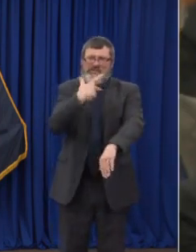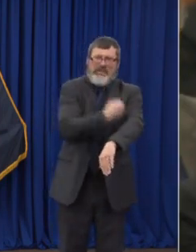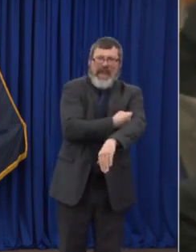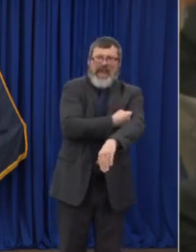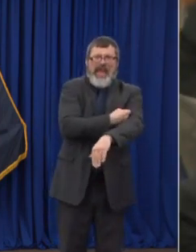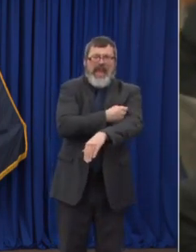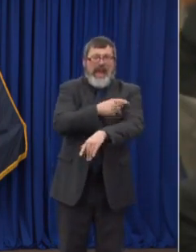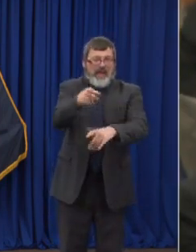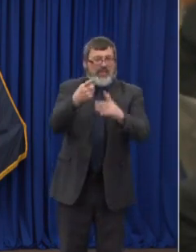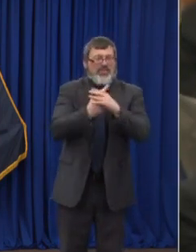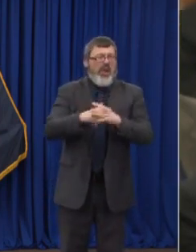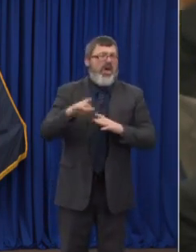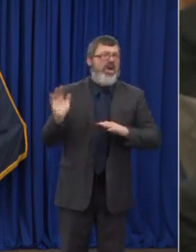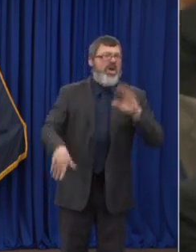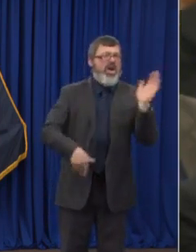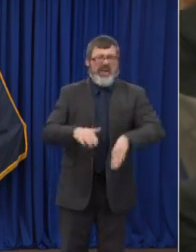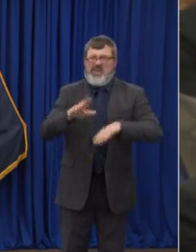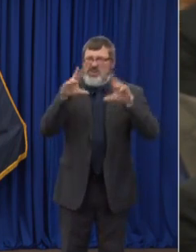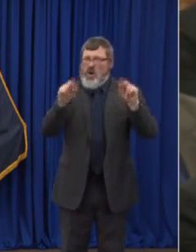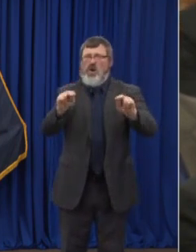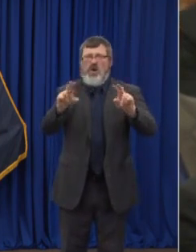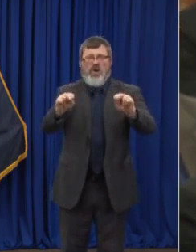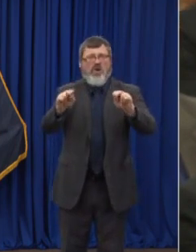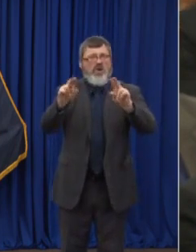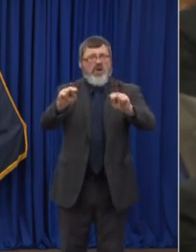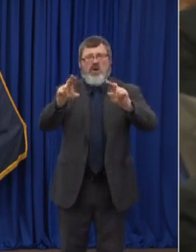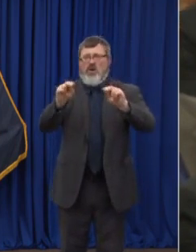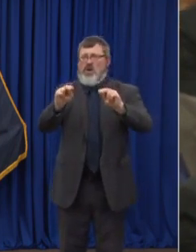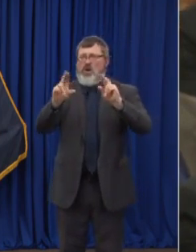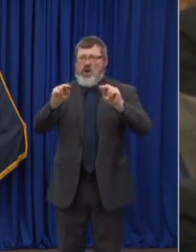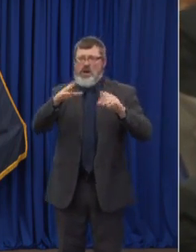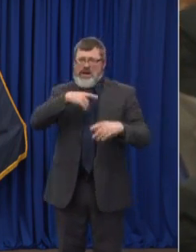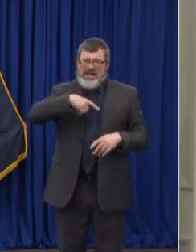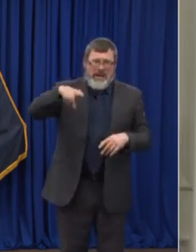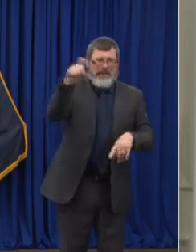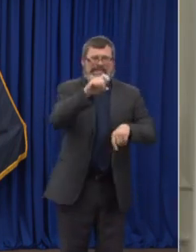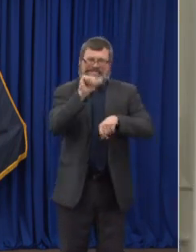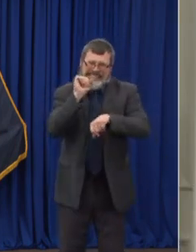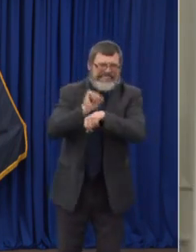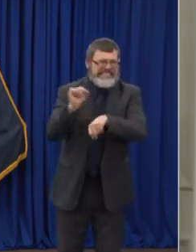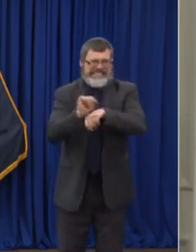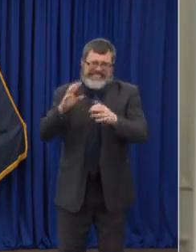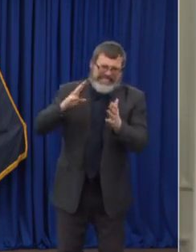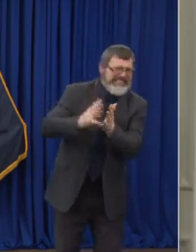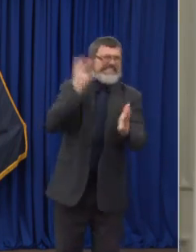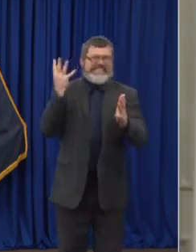It really can have drastically negative effects, as unfortunately we all saw yesterday.